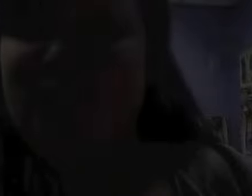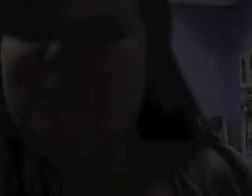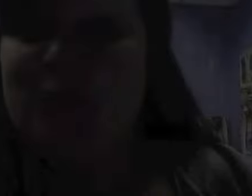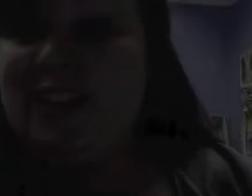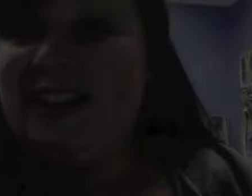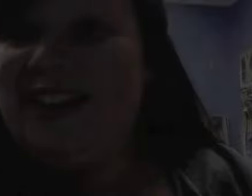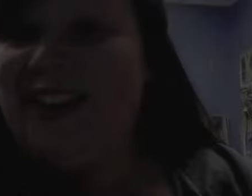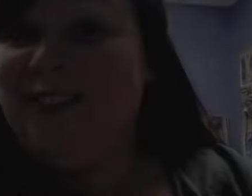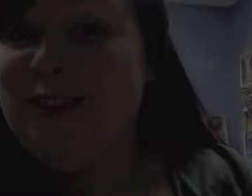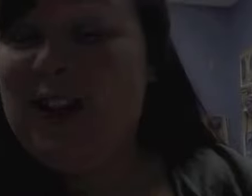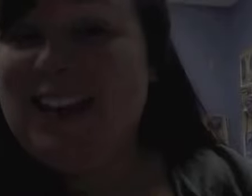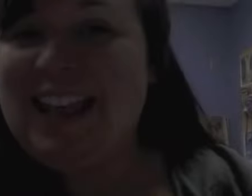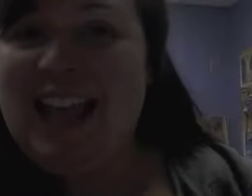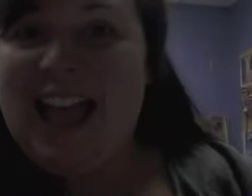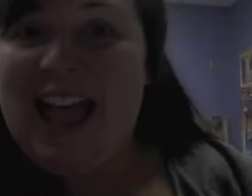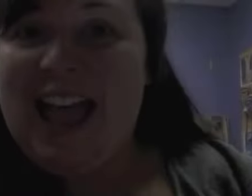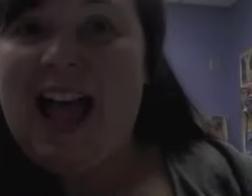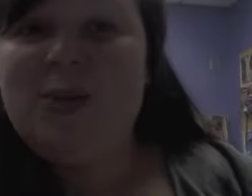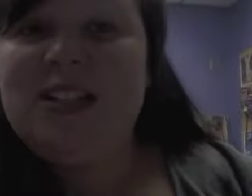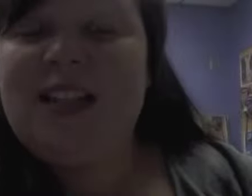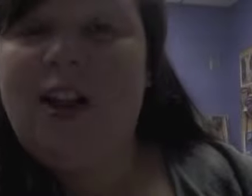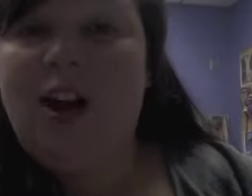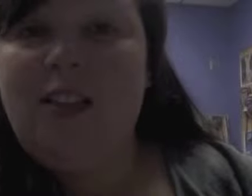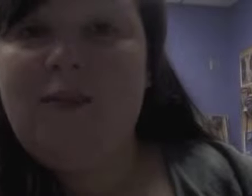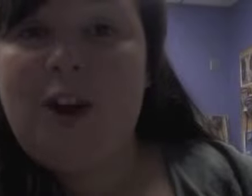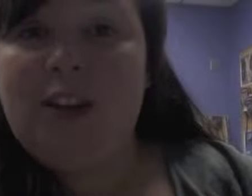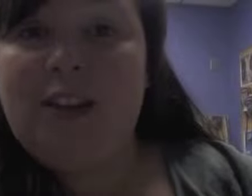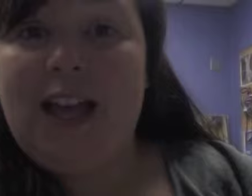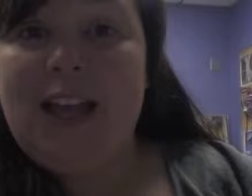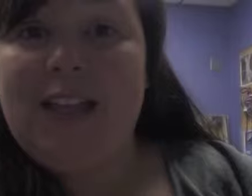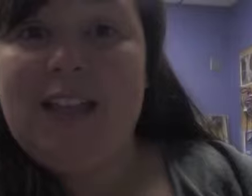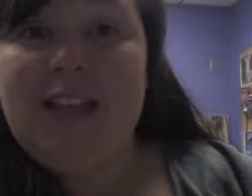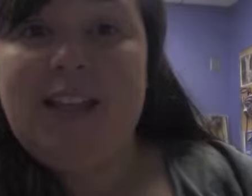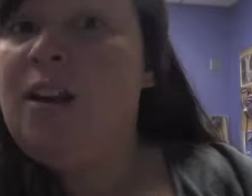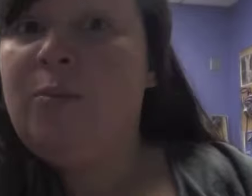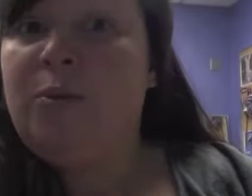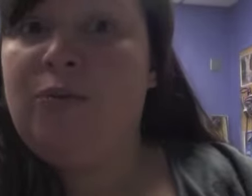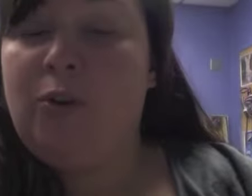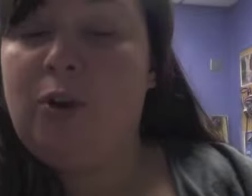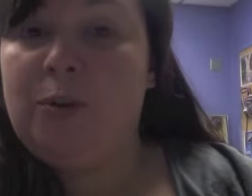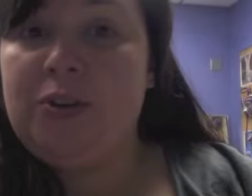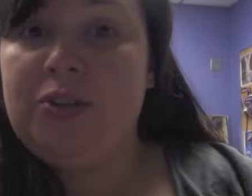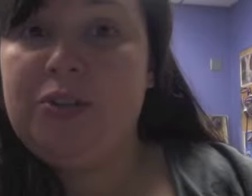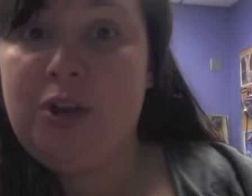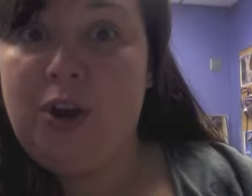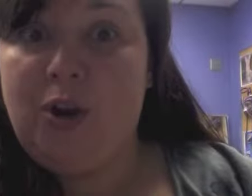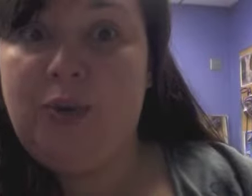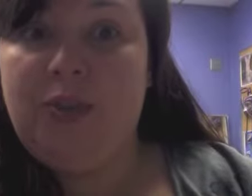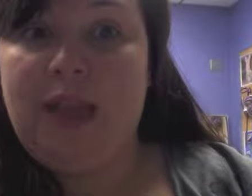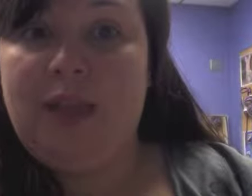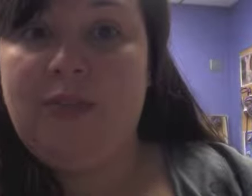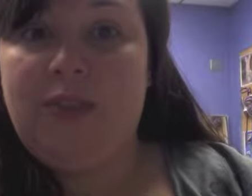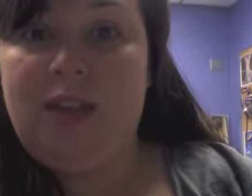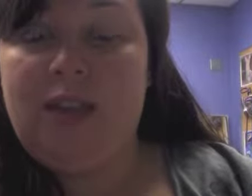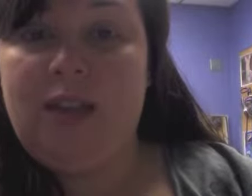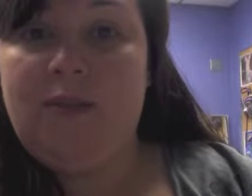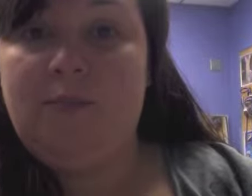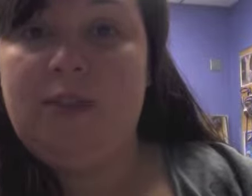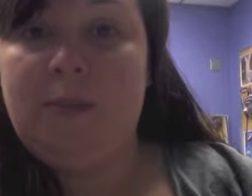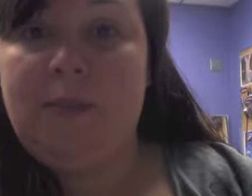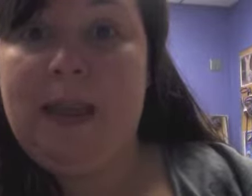Good morning, everyone. I just want to let all of our Lion King performers know that the